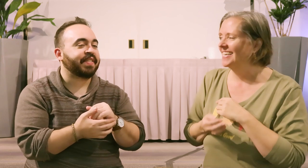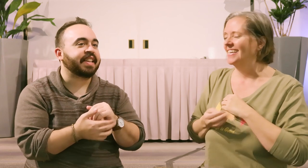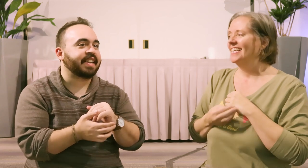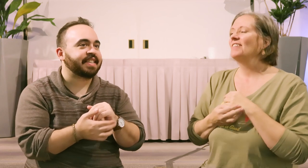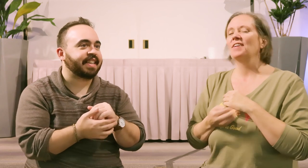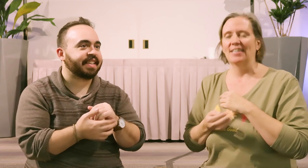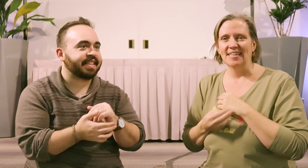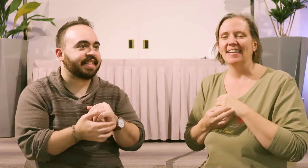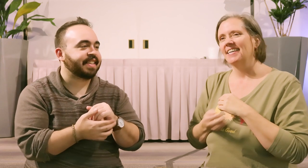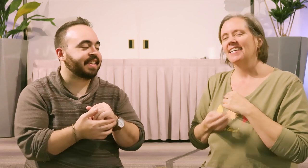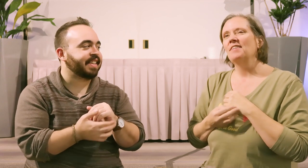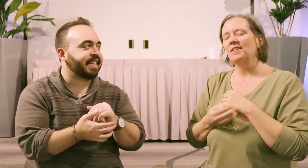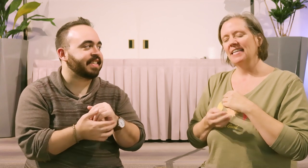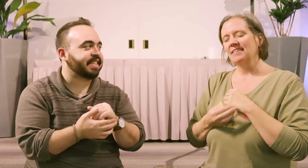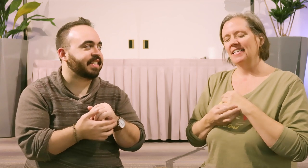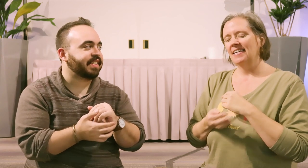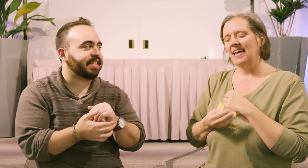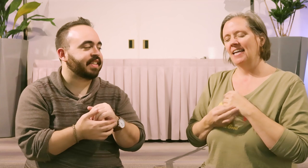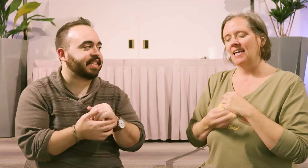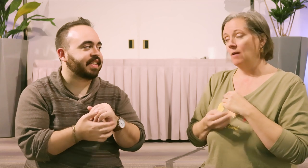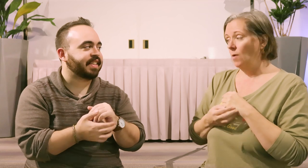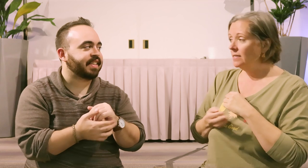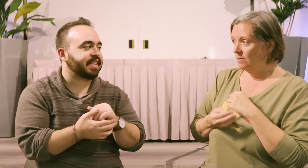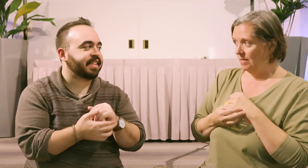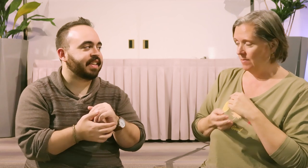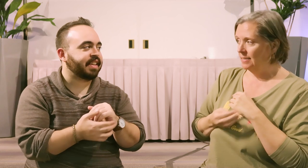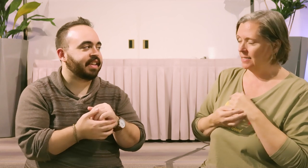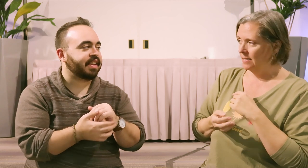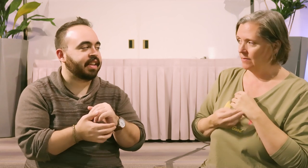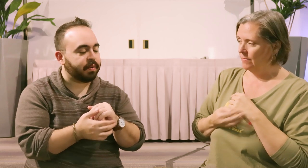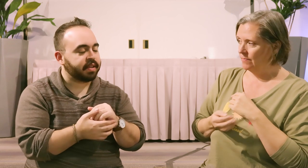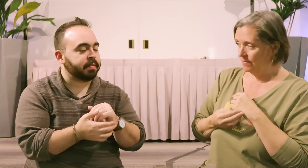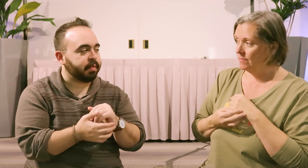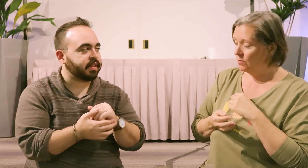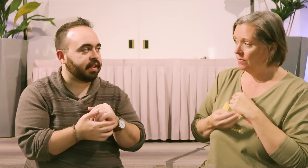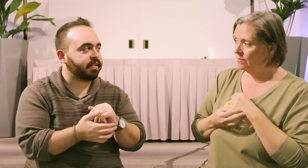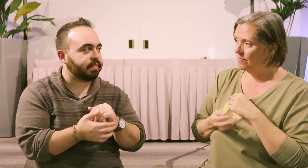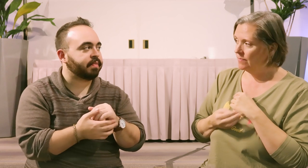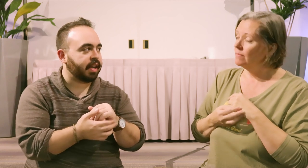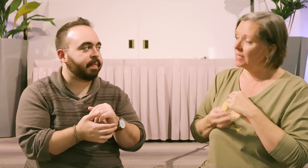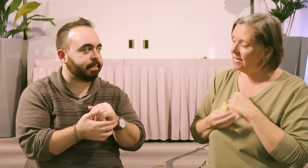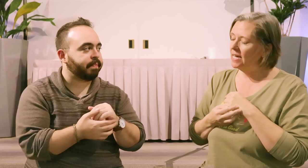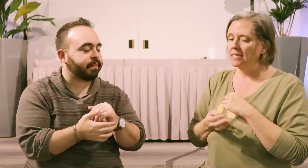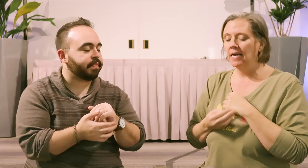Feeling guilty. Feeling good, good, good. Feeling guilty. And I want to meet my son. And I want to meet my son. Yeah. Yeah, yeah.